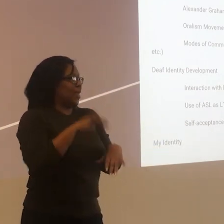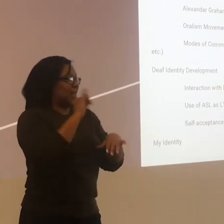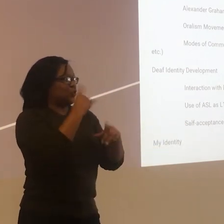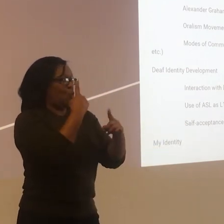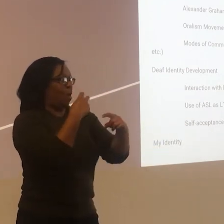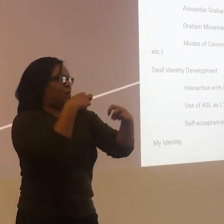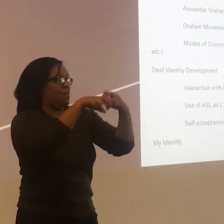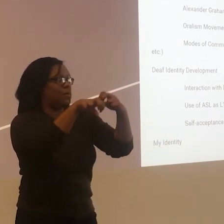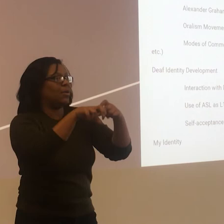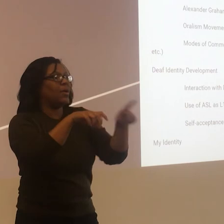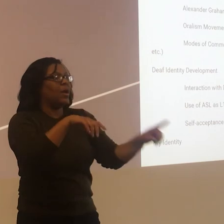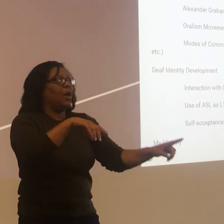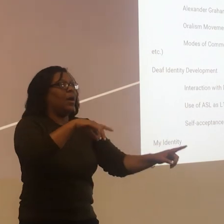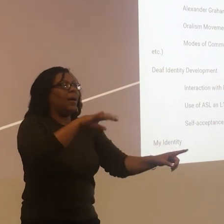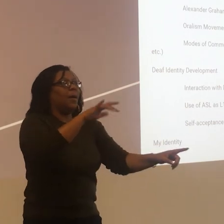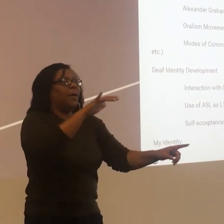That would be one way.